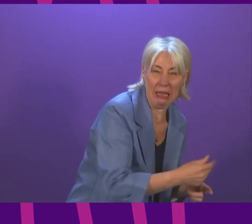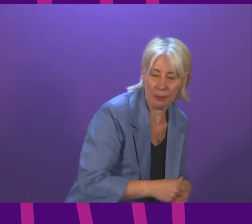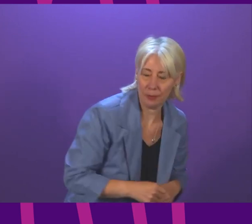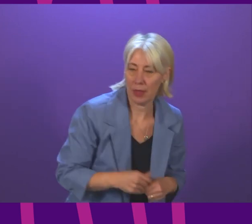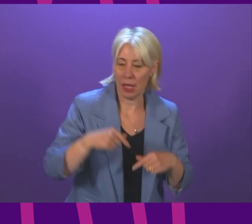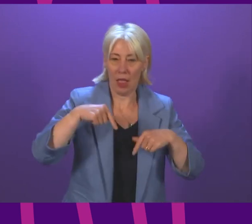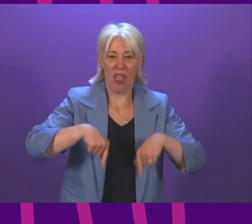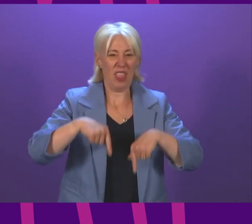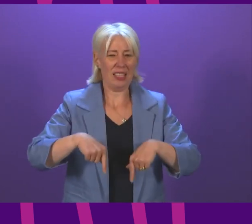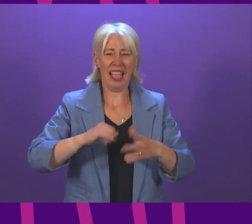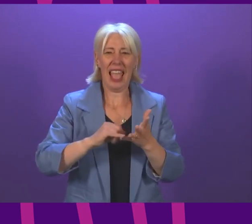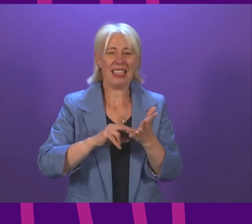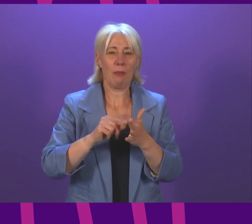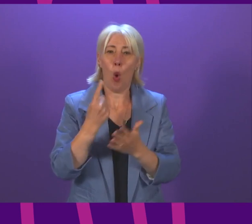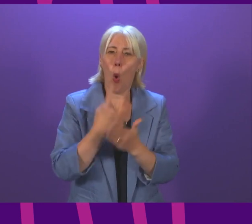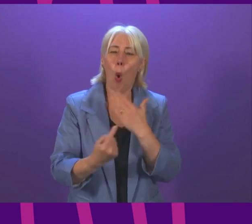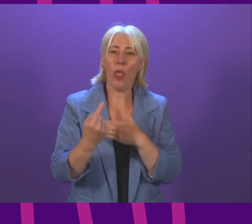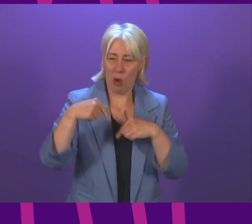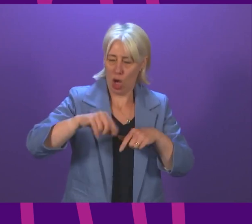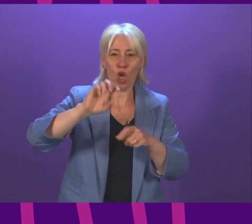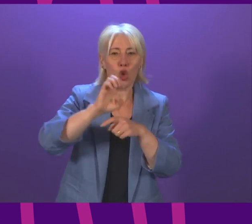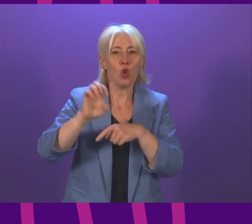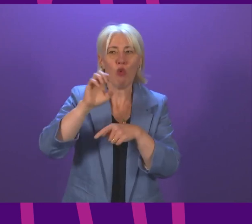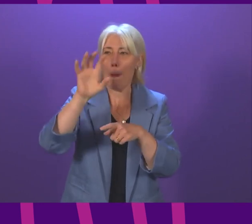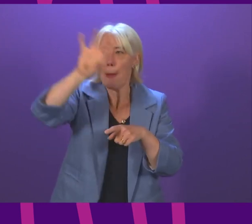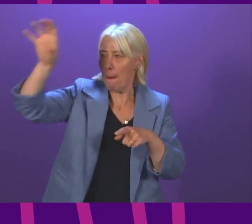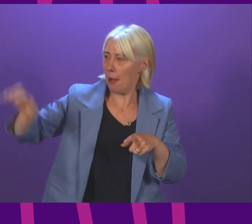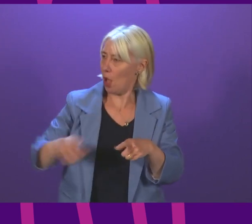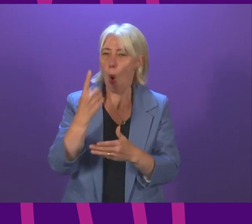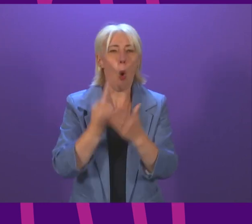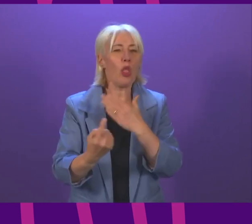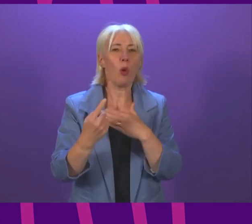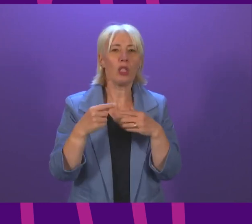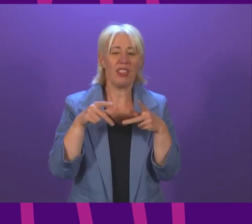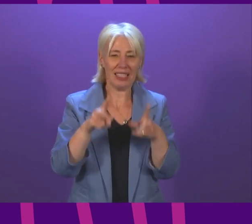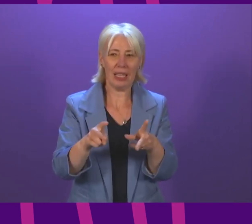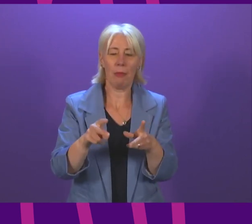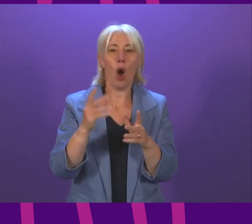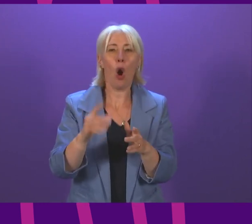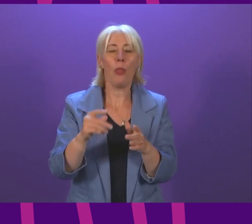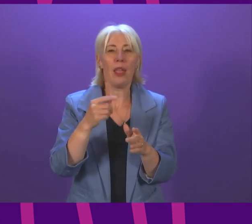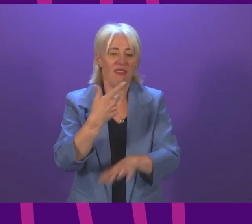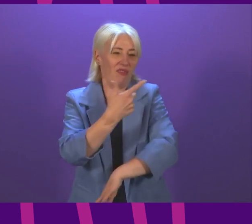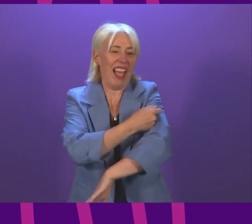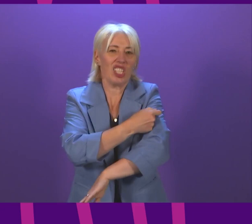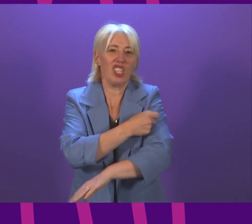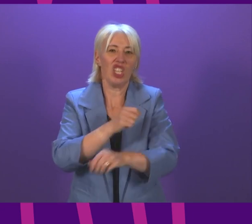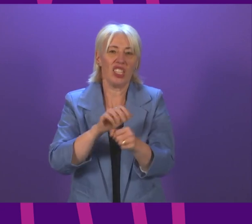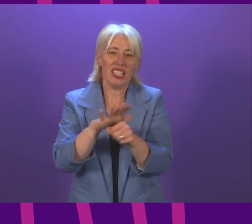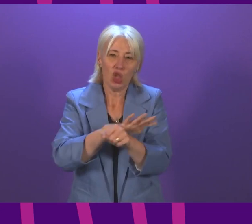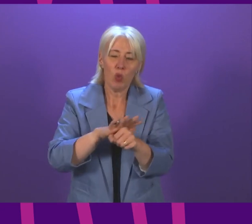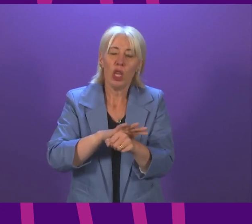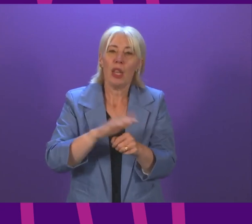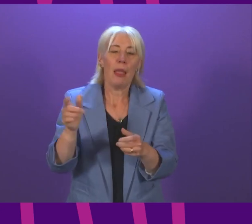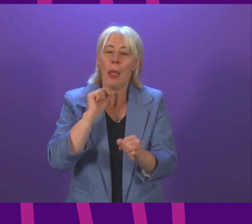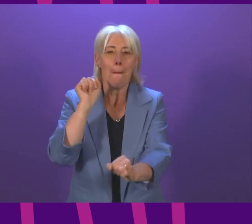Europe to run a scheme like this, relying purely on the vaccination status of people and banning them from venues unless they